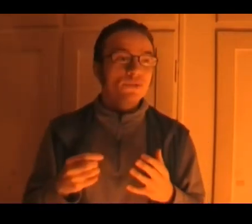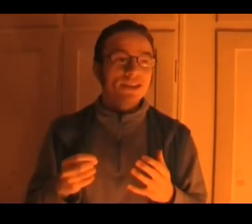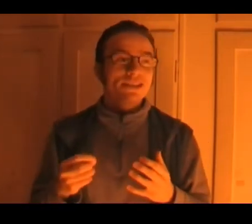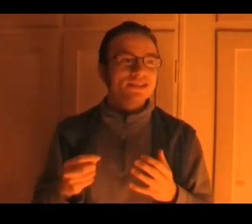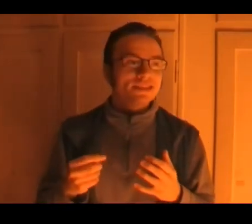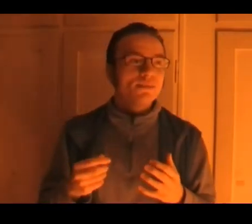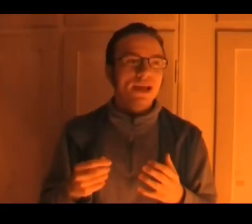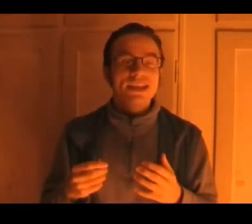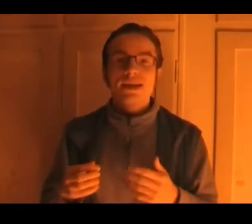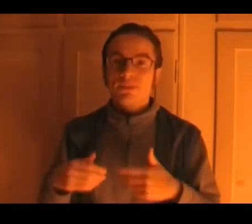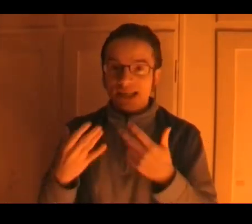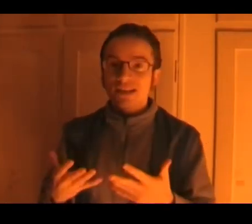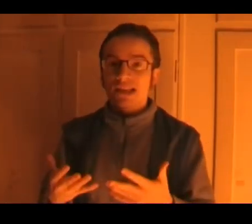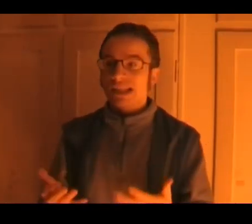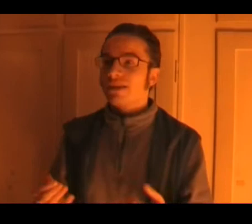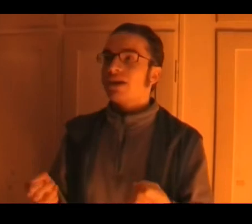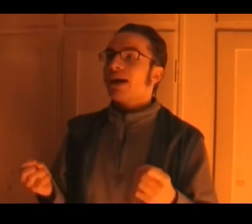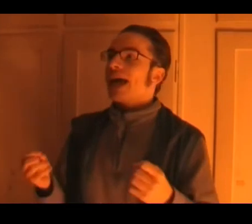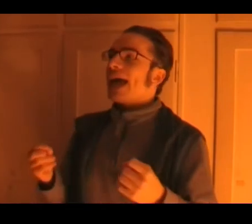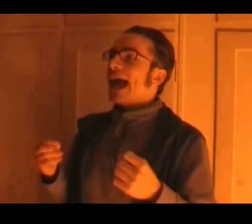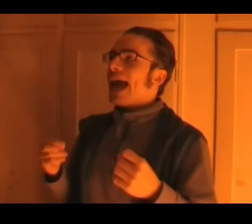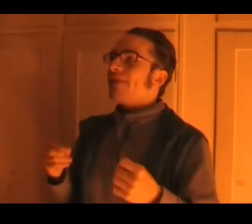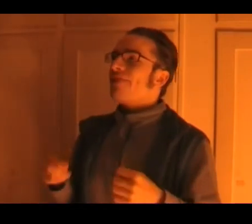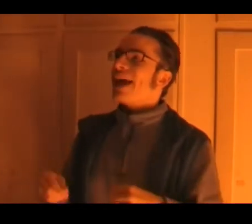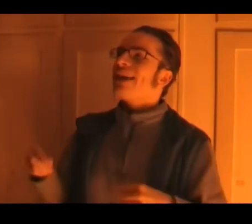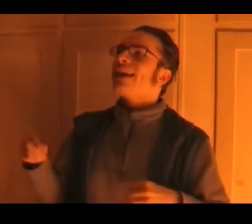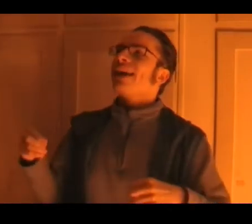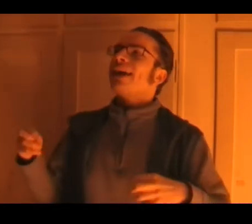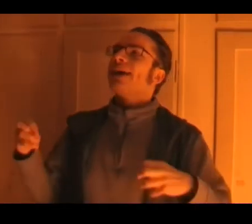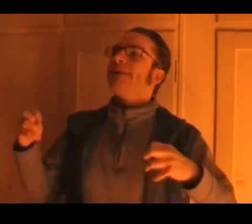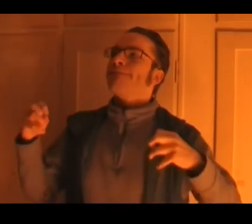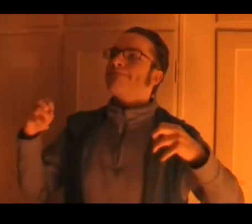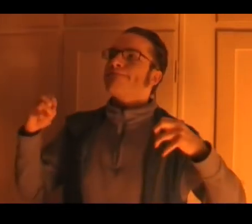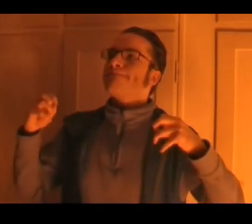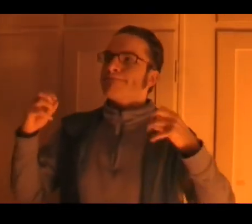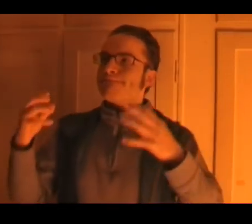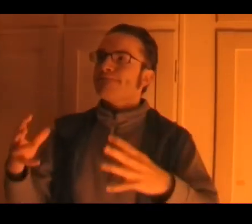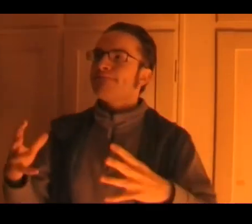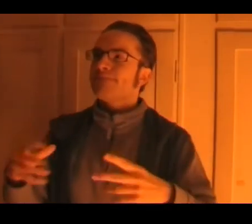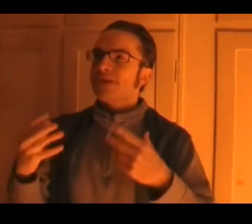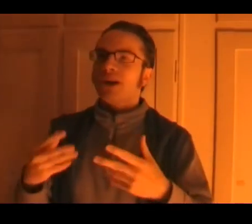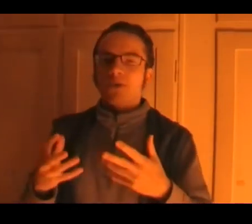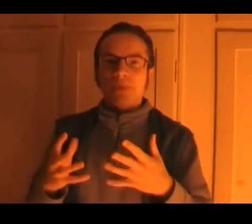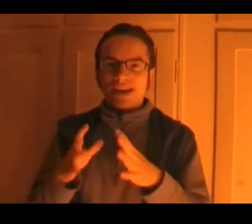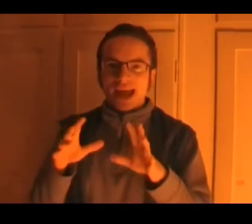really doesn't seem like he can be killed either and then you know and and